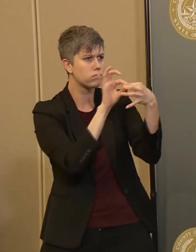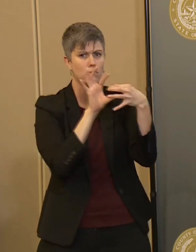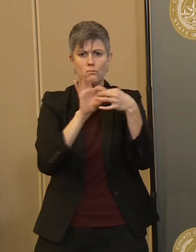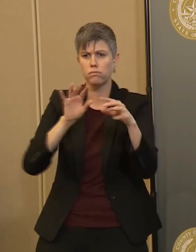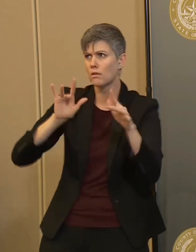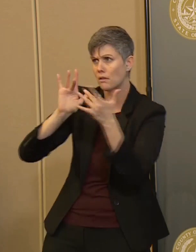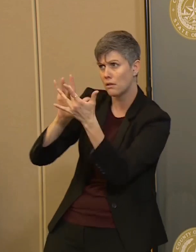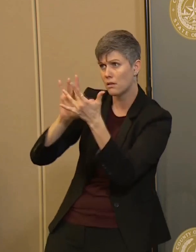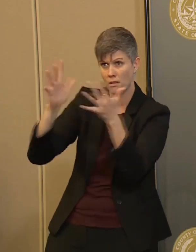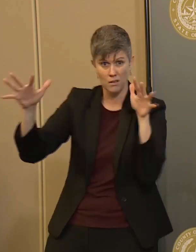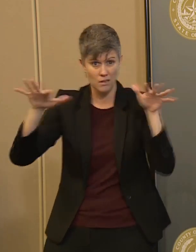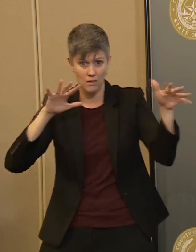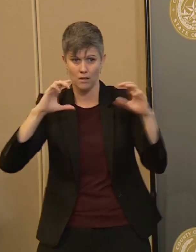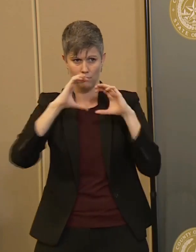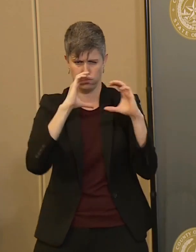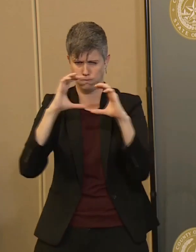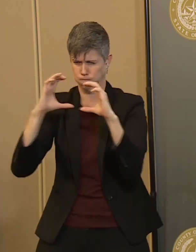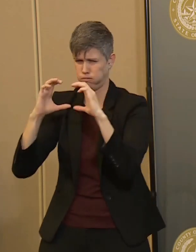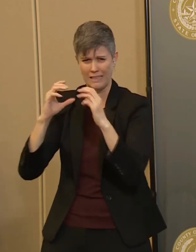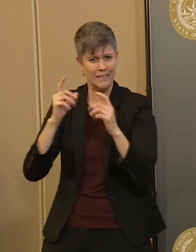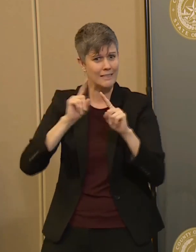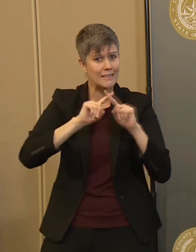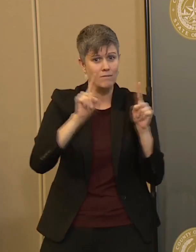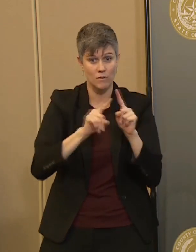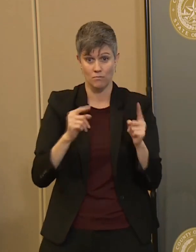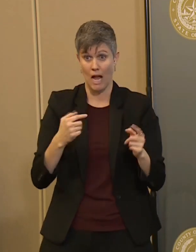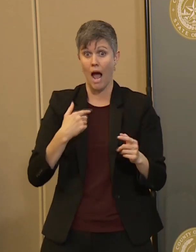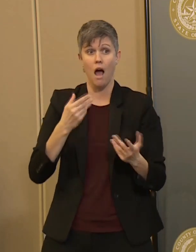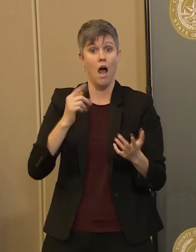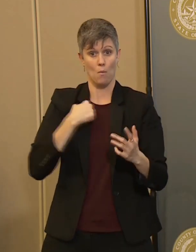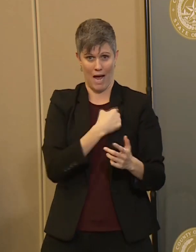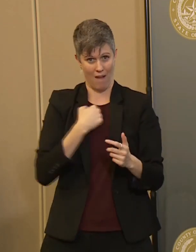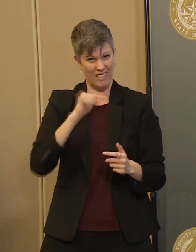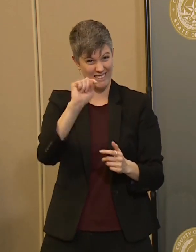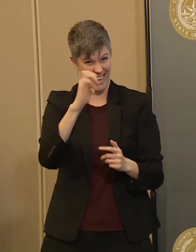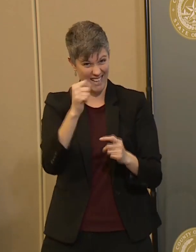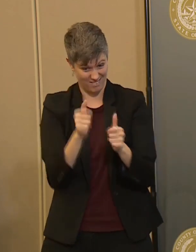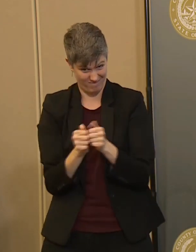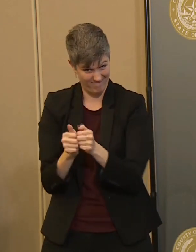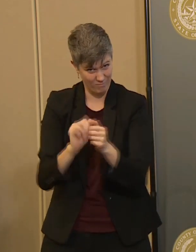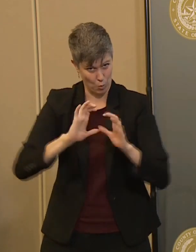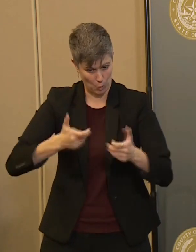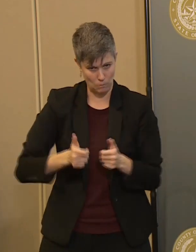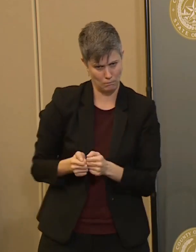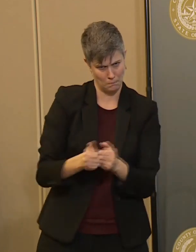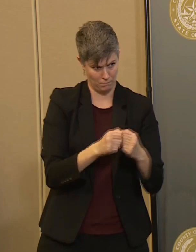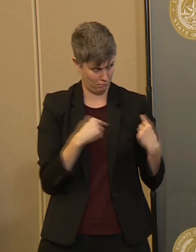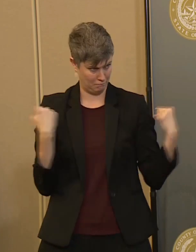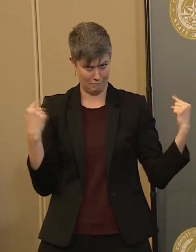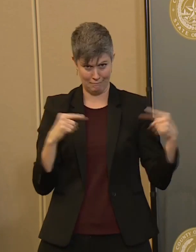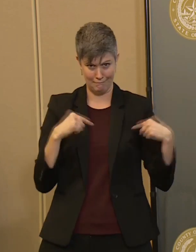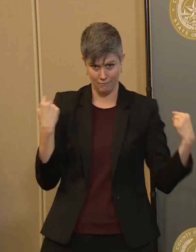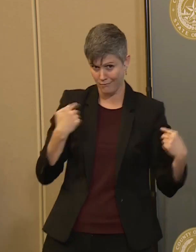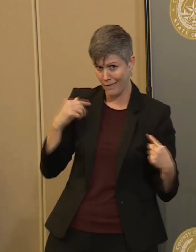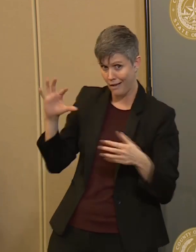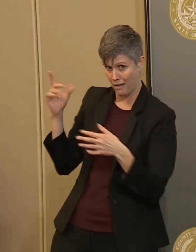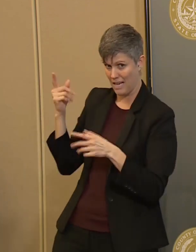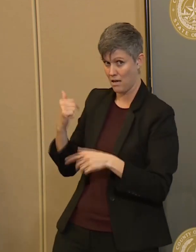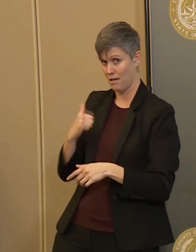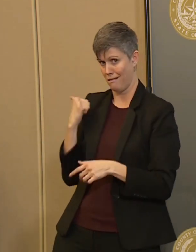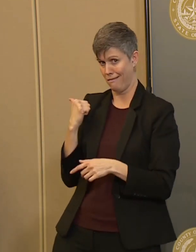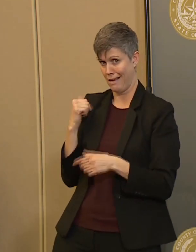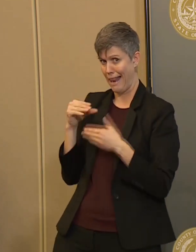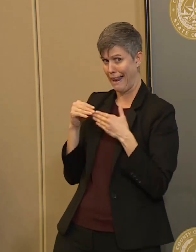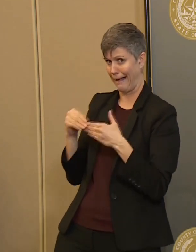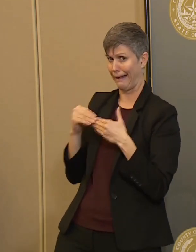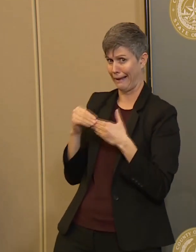We have multiple text strings going right now, uh, among the mayors. Mayor Adler has been spearheading a text, text string with all of the